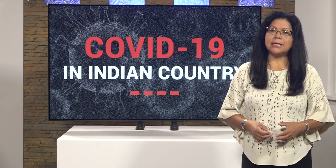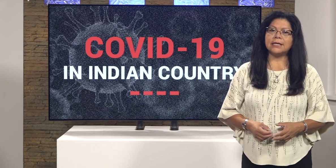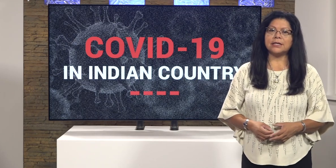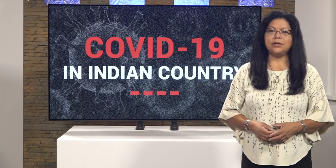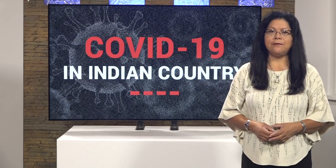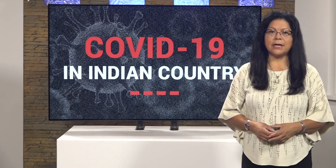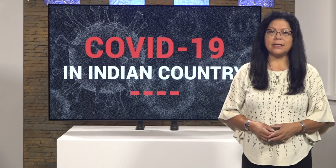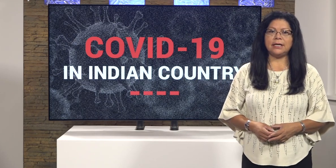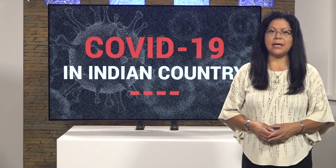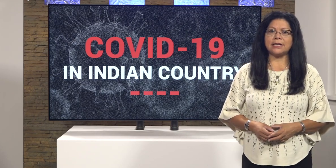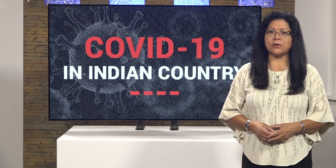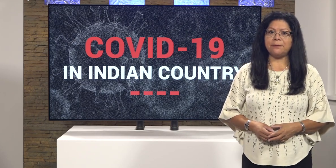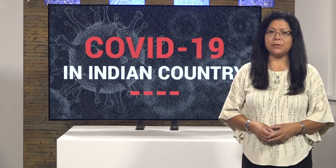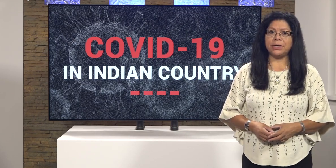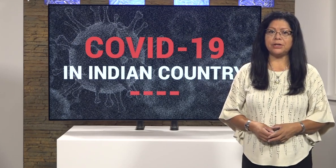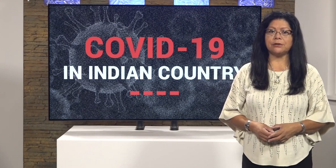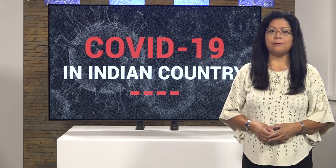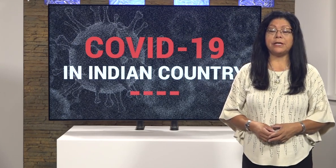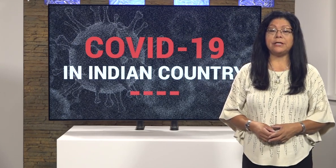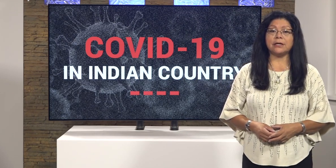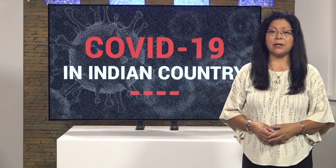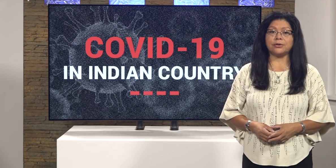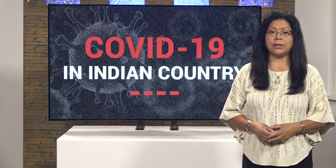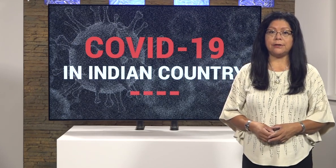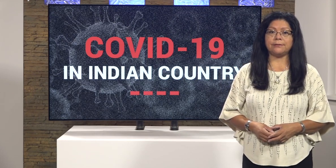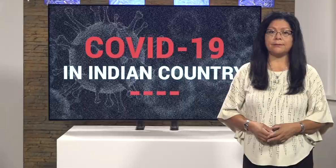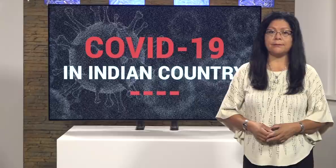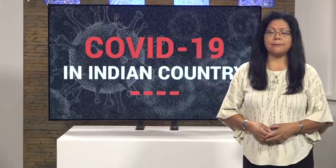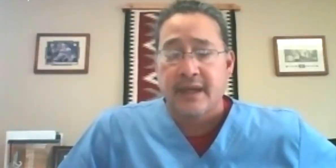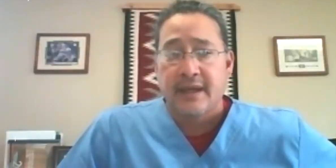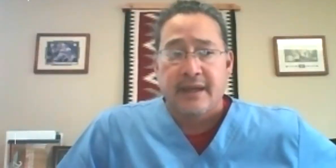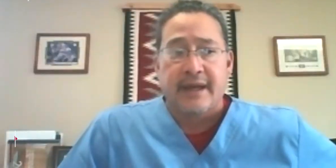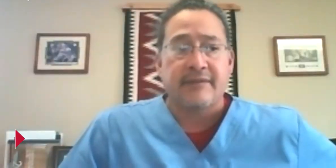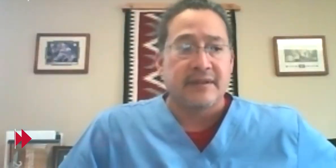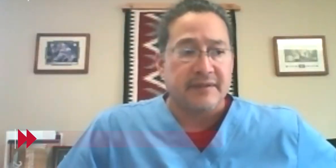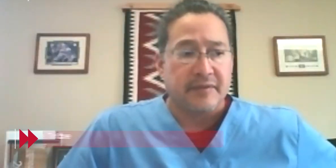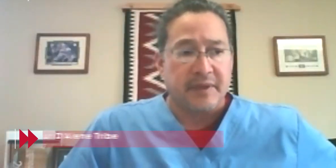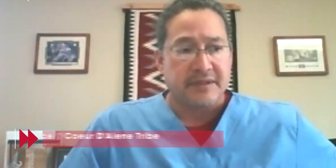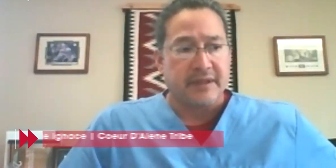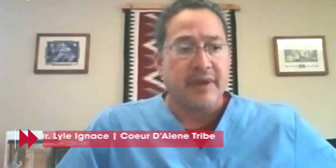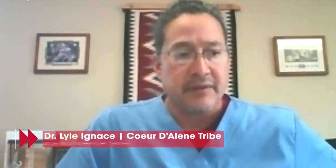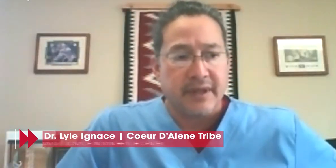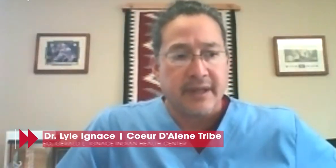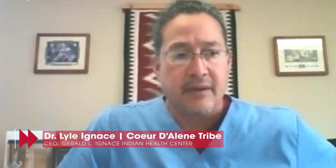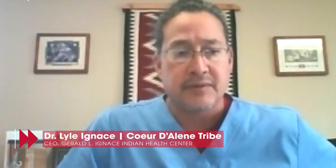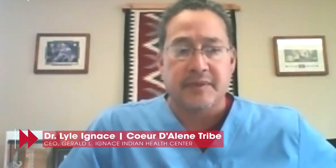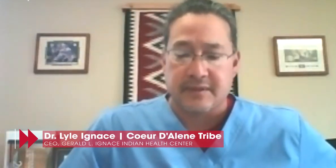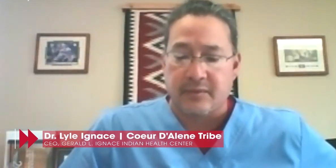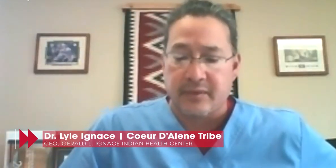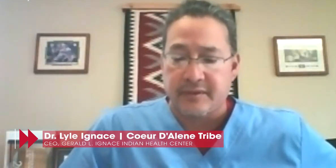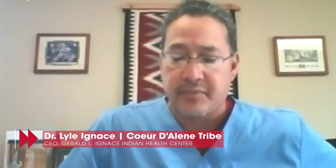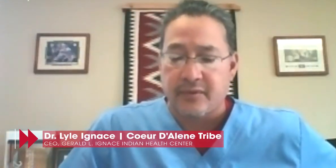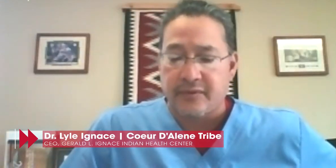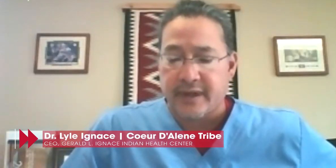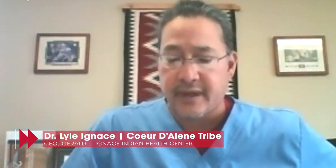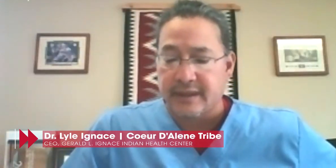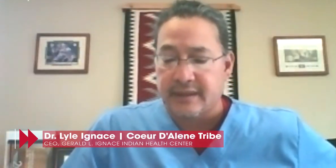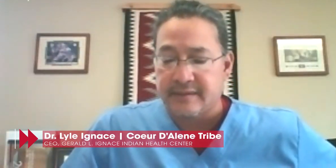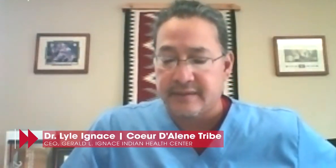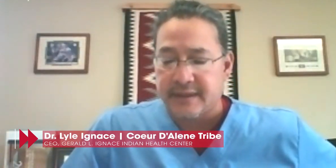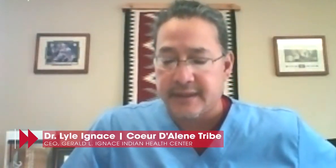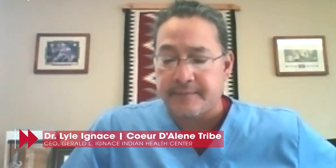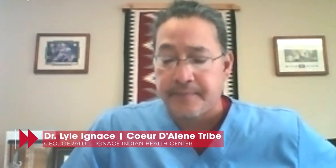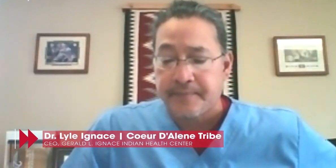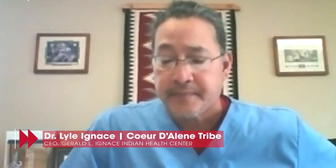He says the new vaccine has great potential for Indian Country. Dr. Lyle this information come out now, especially with its profile